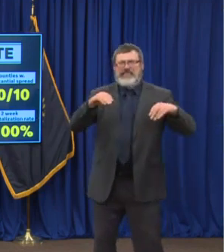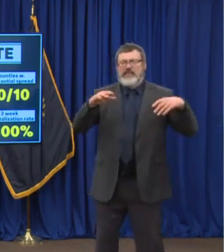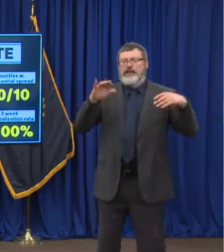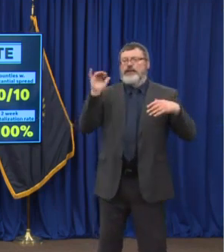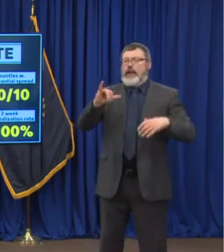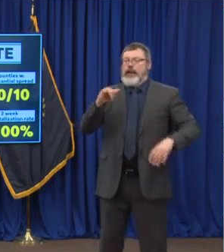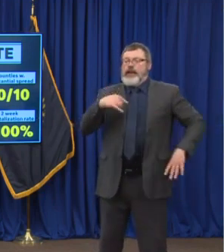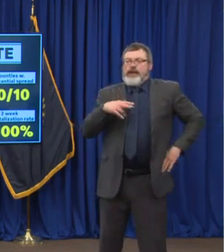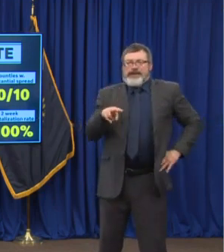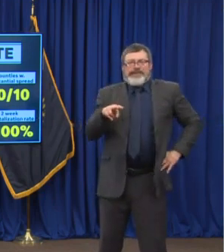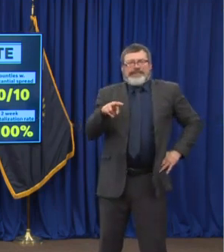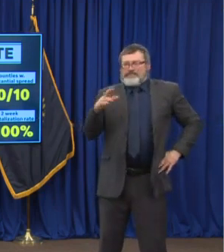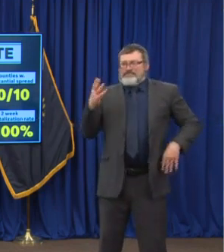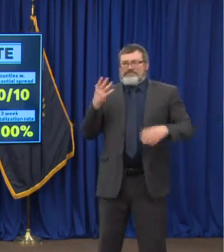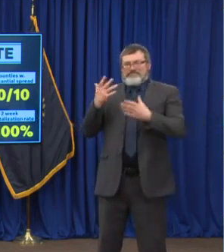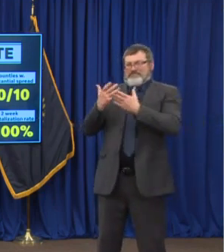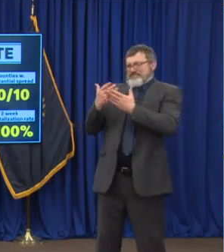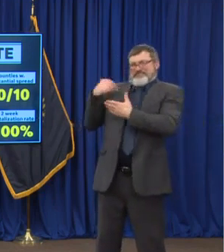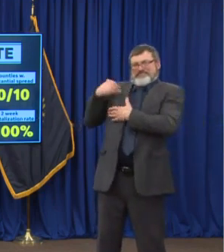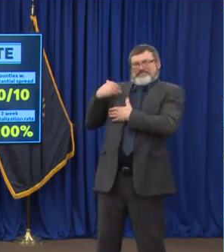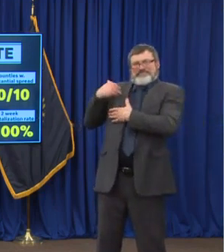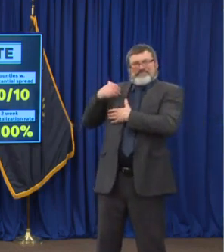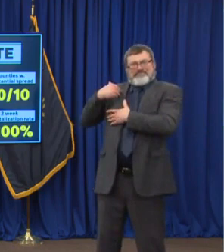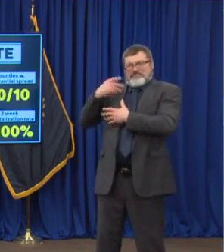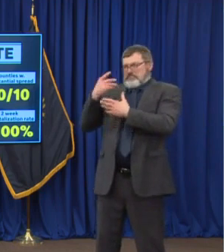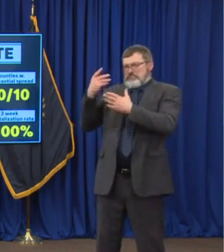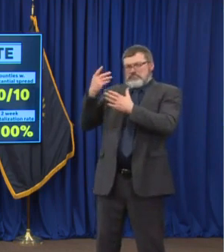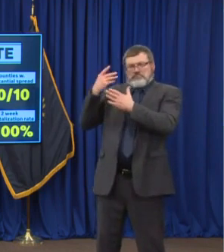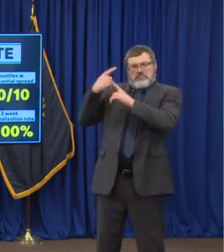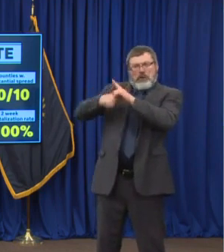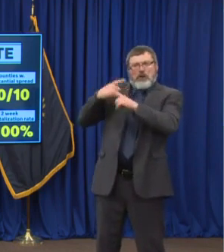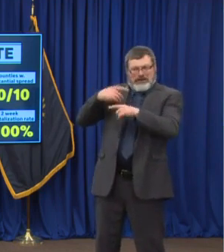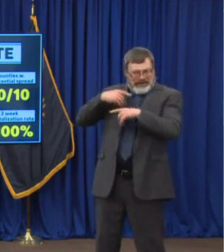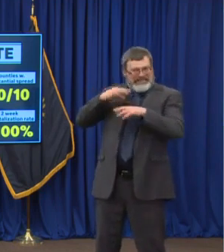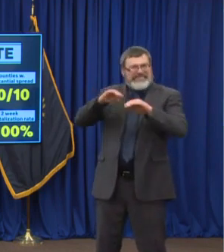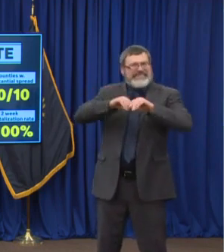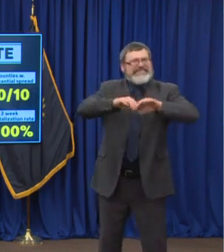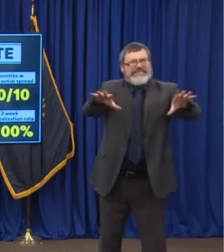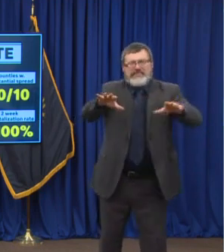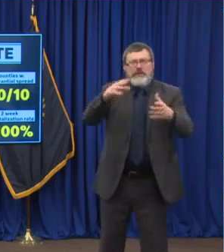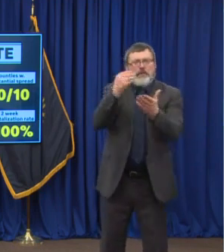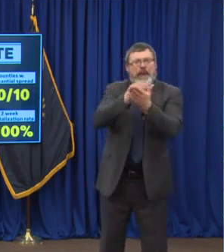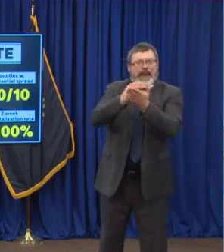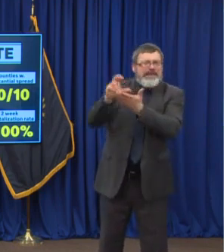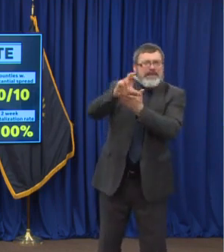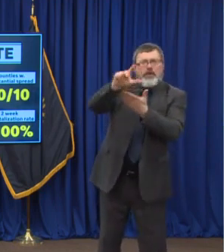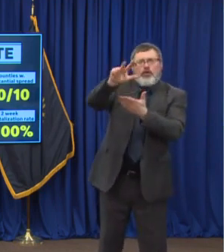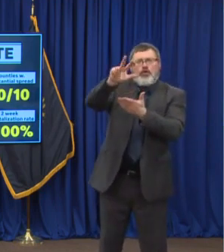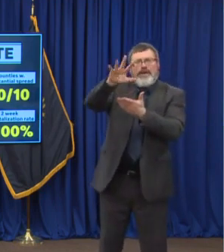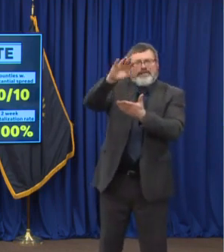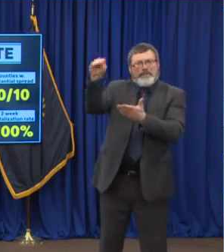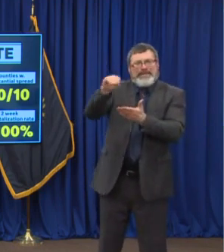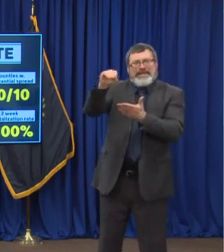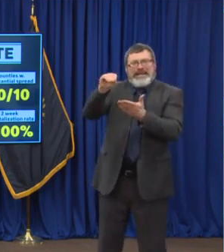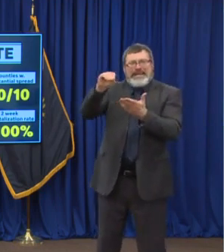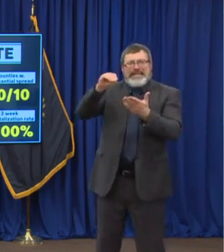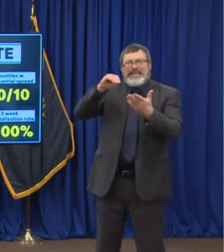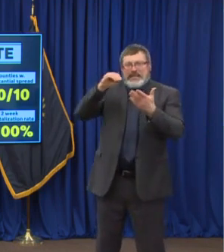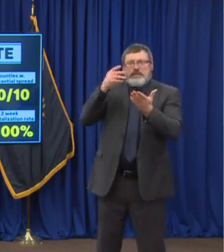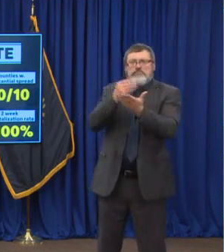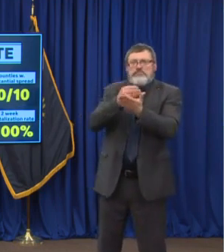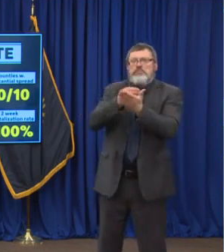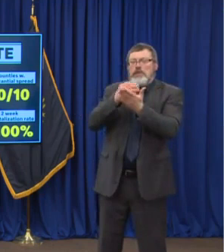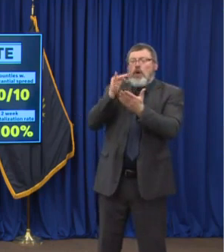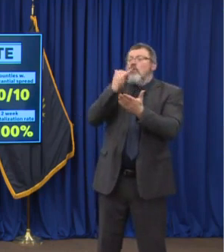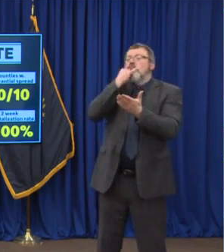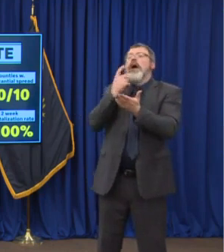long term care facility staff specifically around Medicaid patients. And we did that last week. Also the testing that